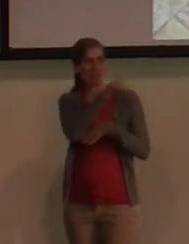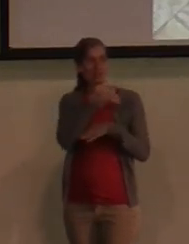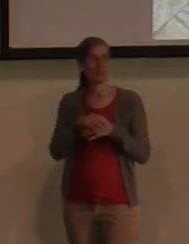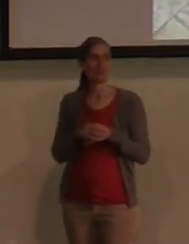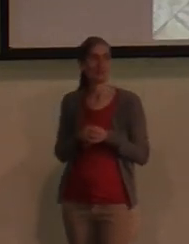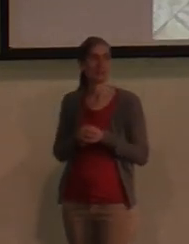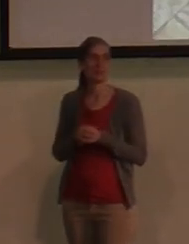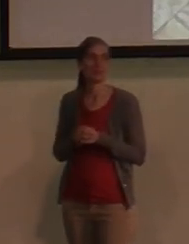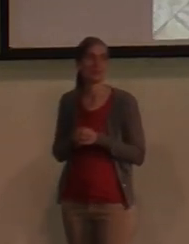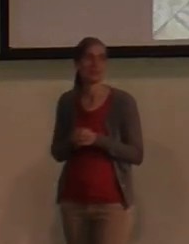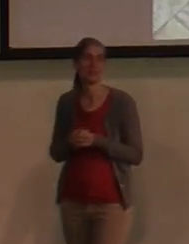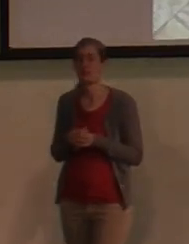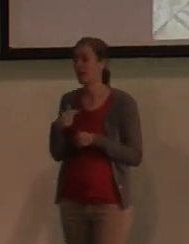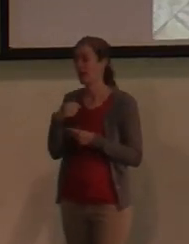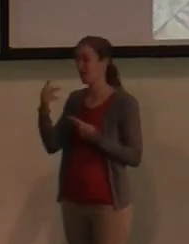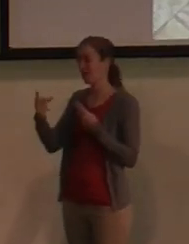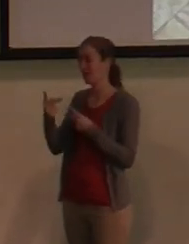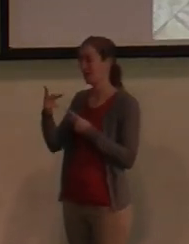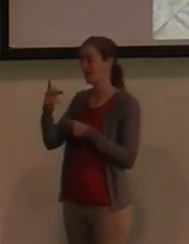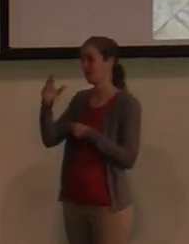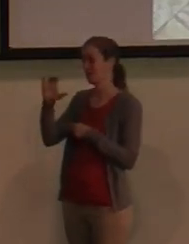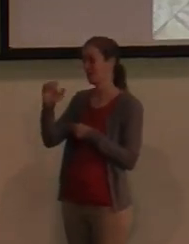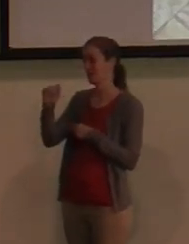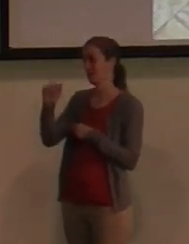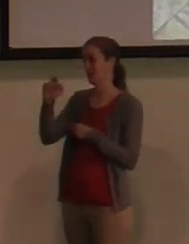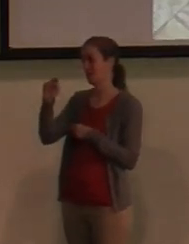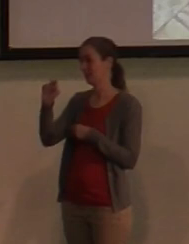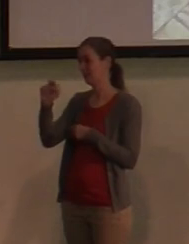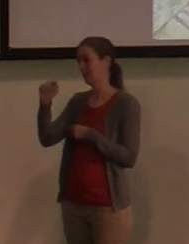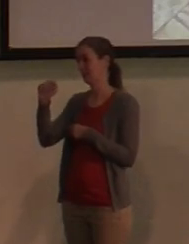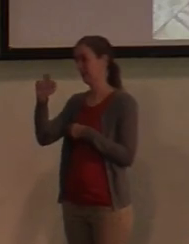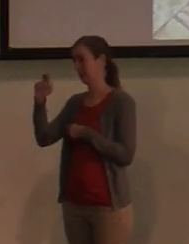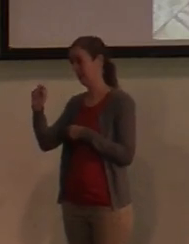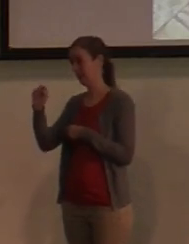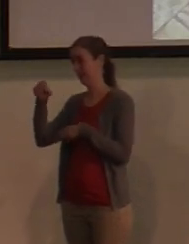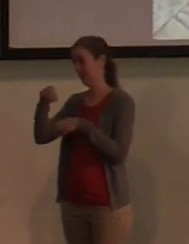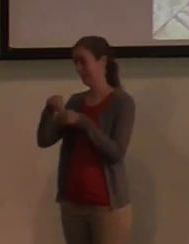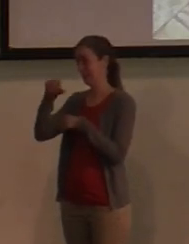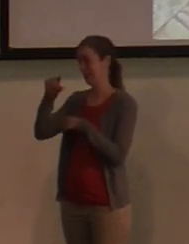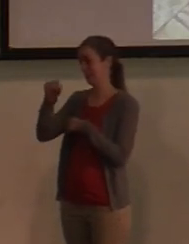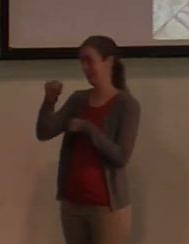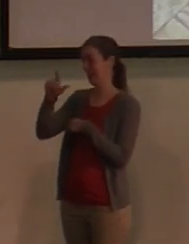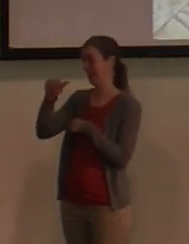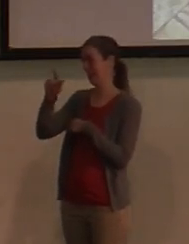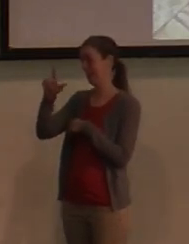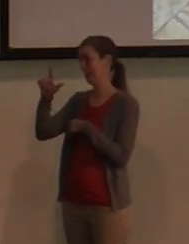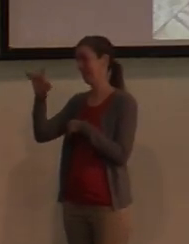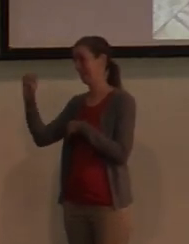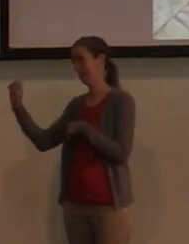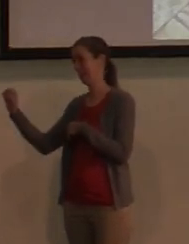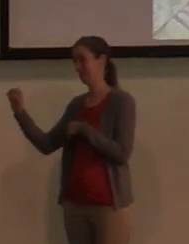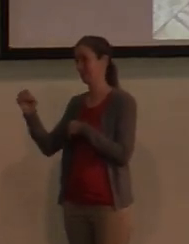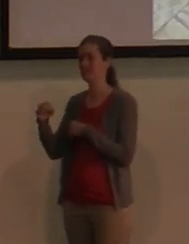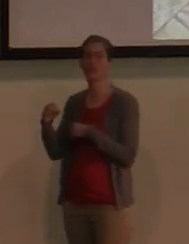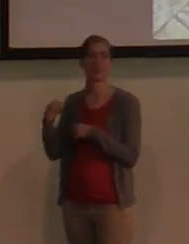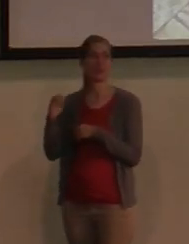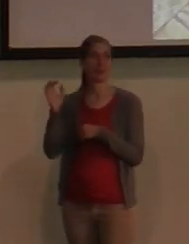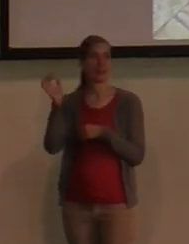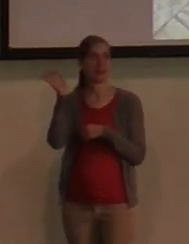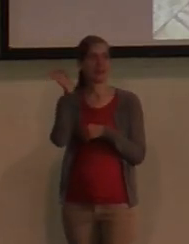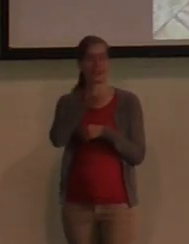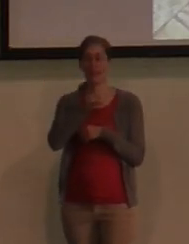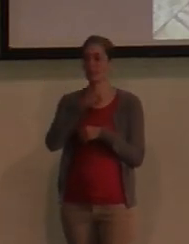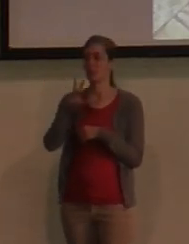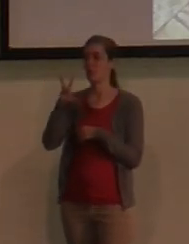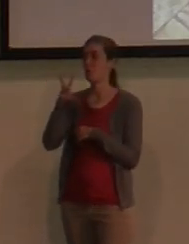this is whenever I visited Tana in Galilee, that could be a little hint to you guys. That's a water